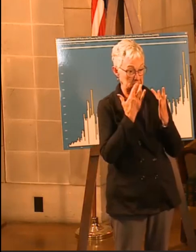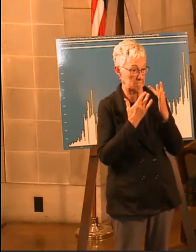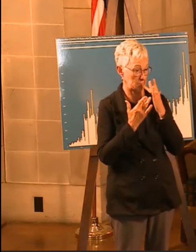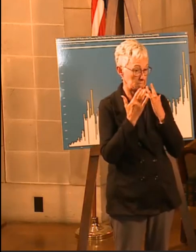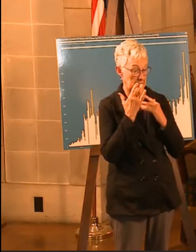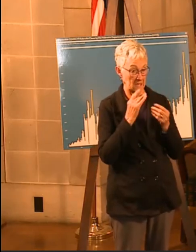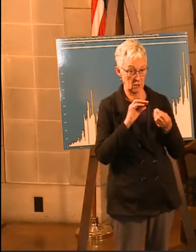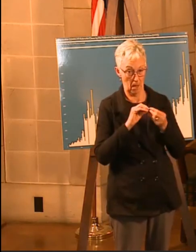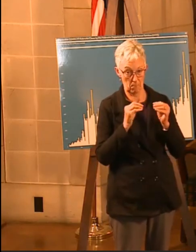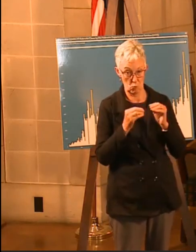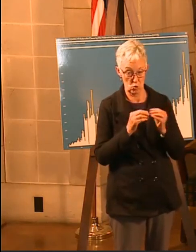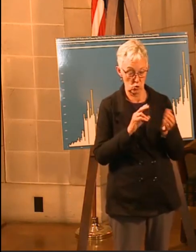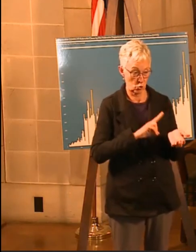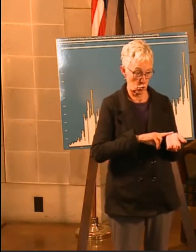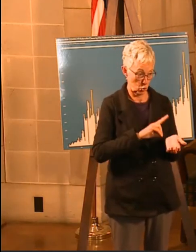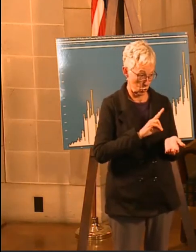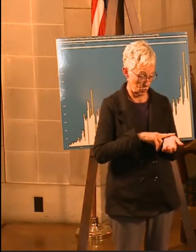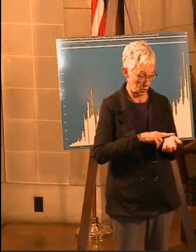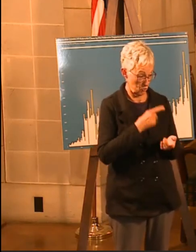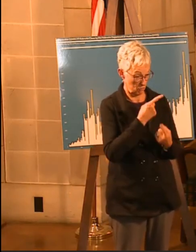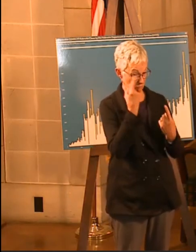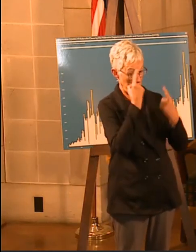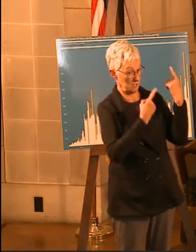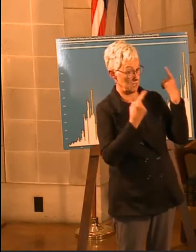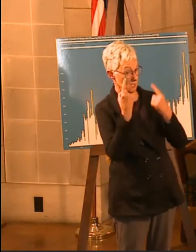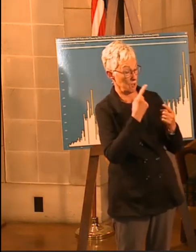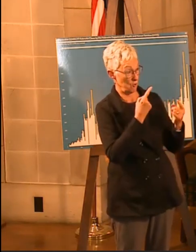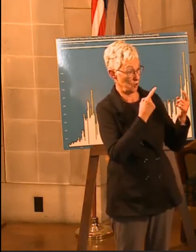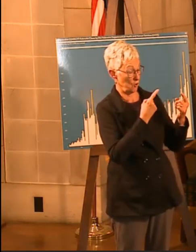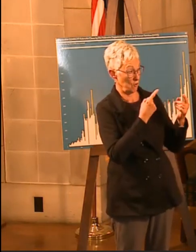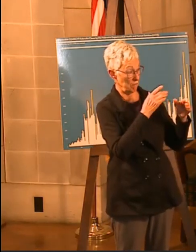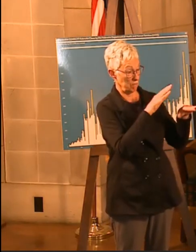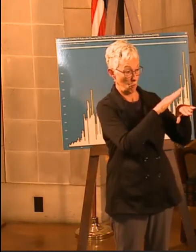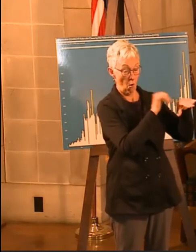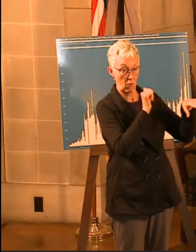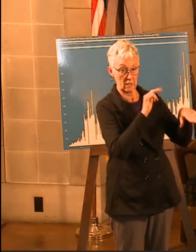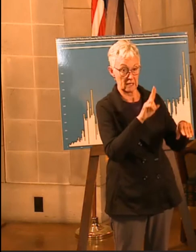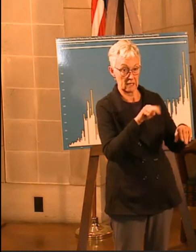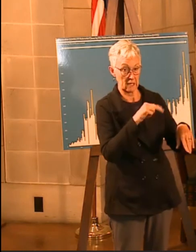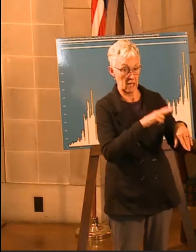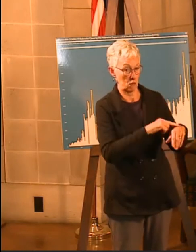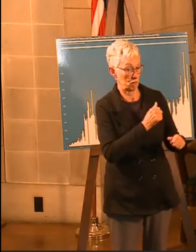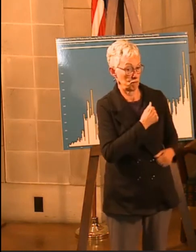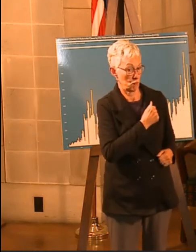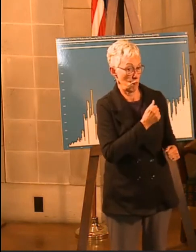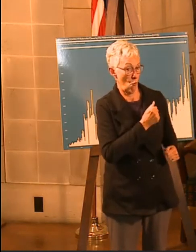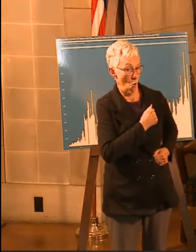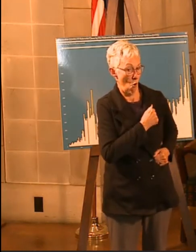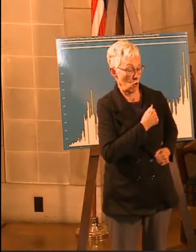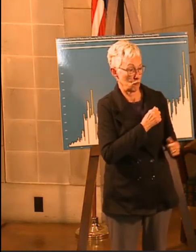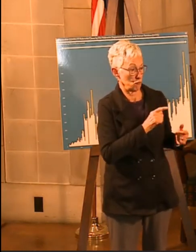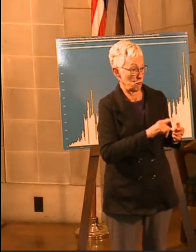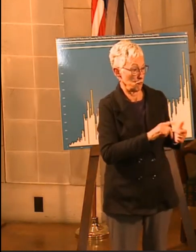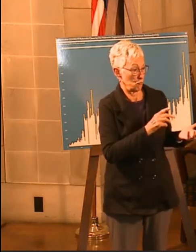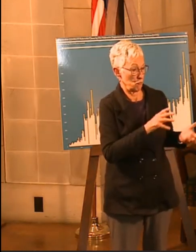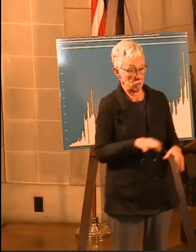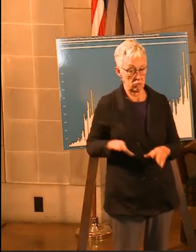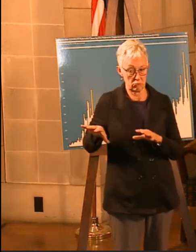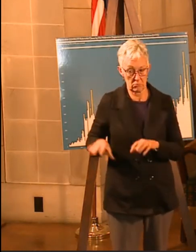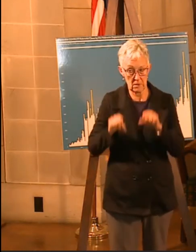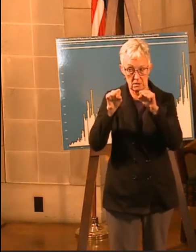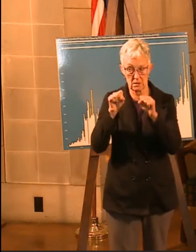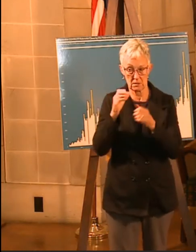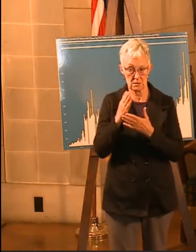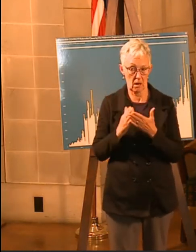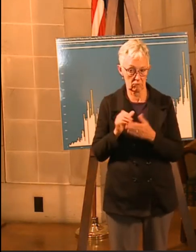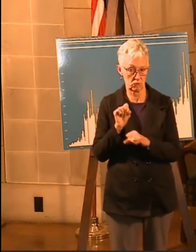thought of bringing in the National Guard to maybe help backfill, you know, other areas that are possibly non-medical areas that